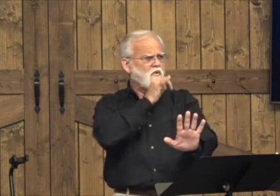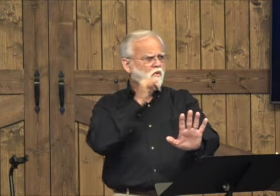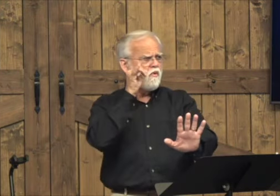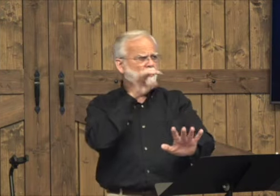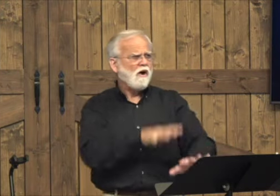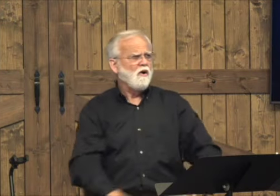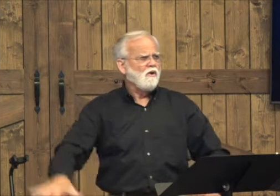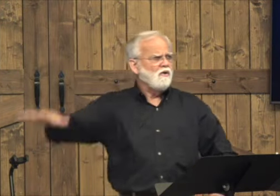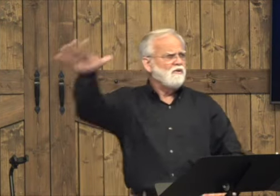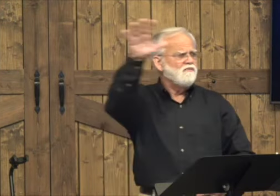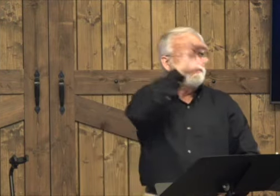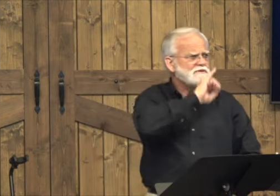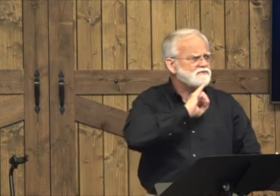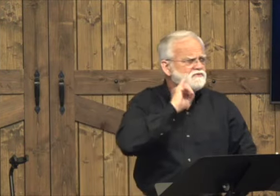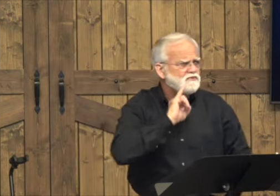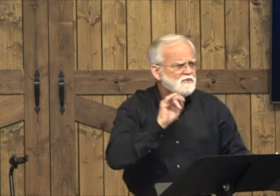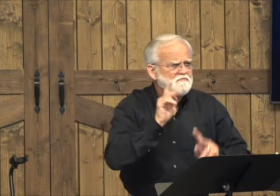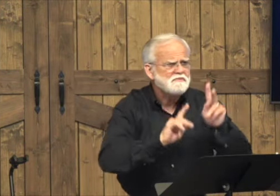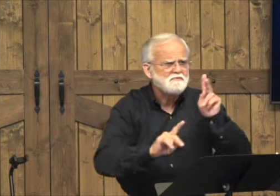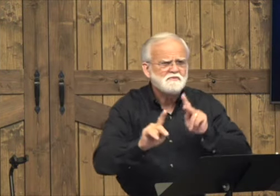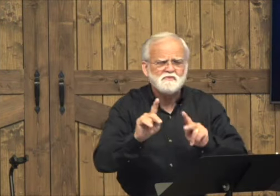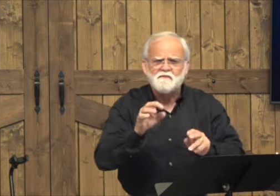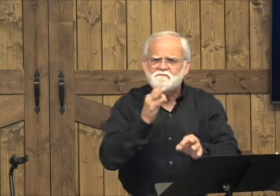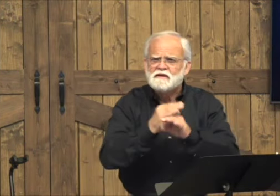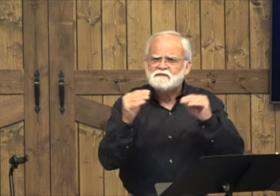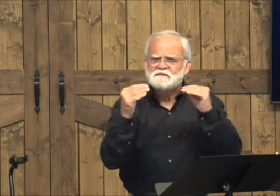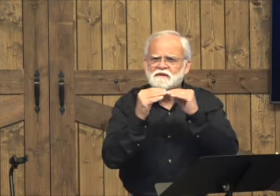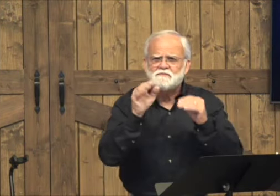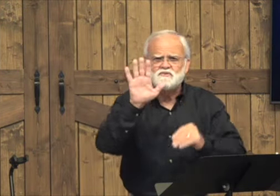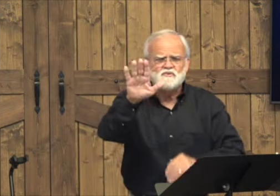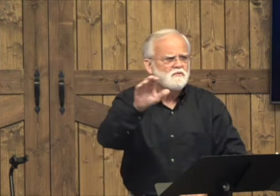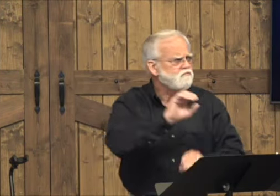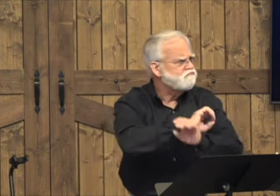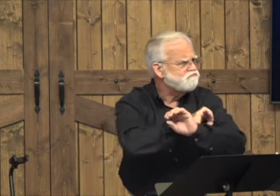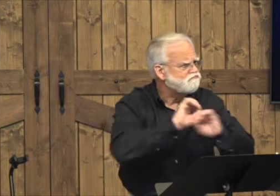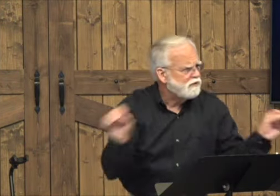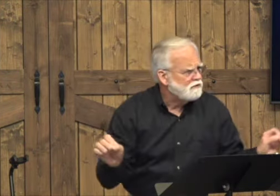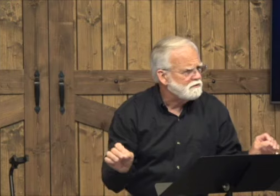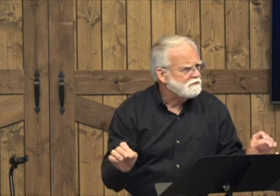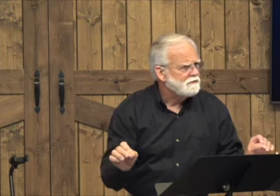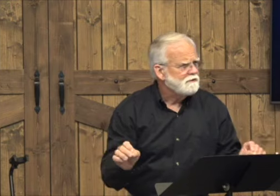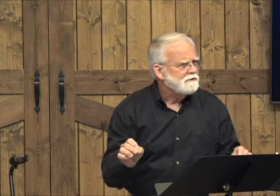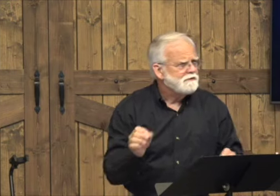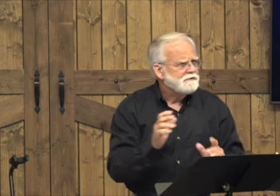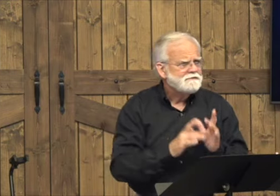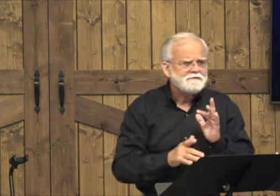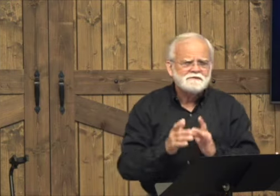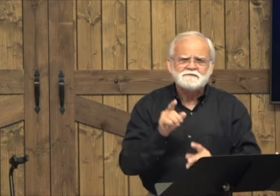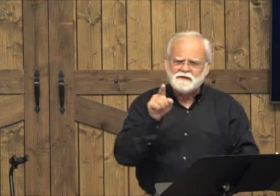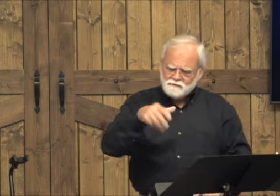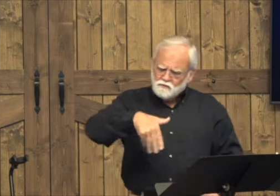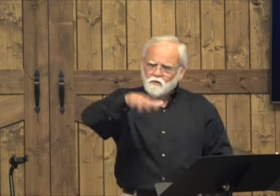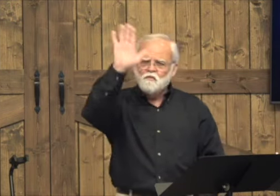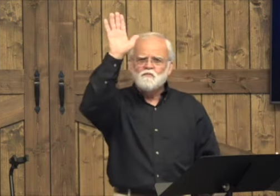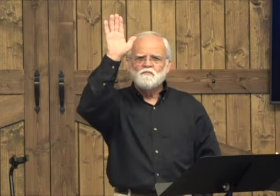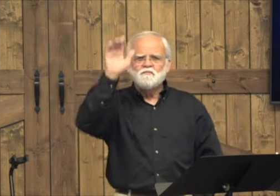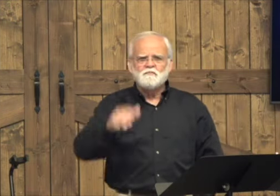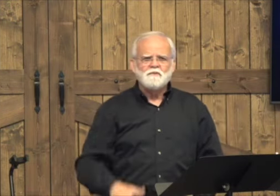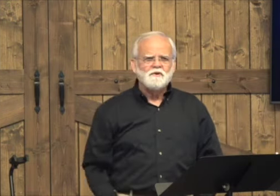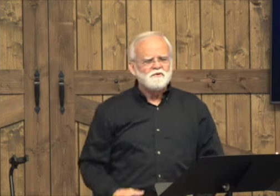faith is more than all that I have seen in his reason. There is none that has the faith